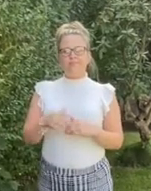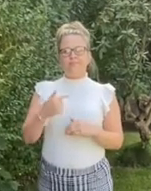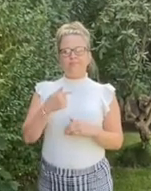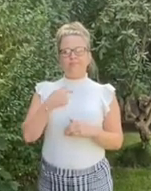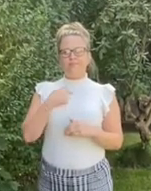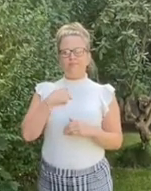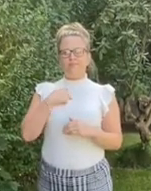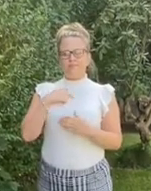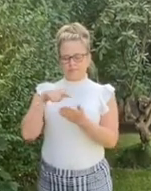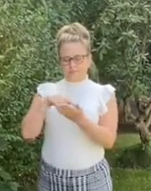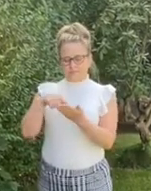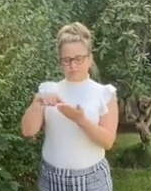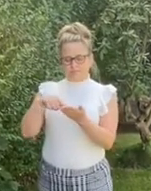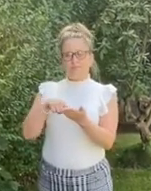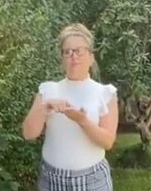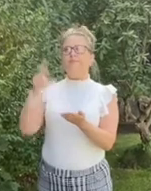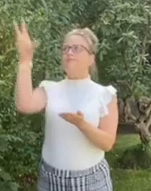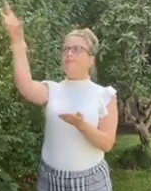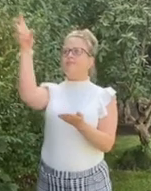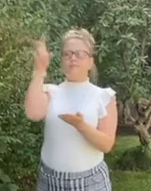in a circle of sun